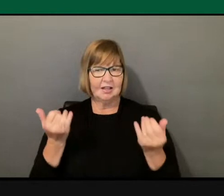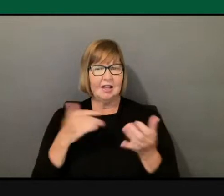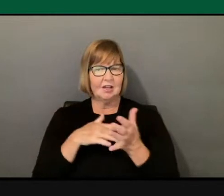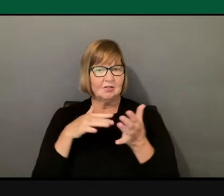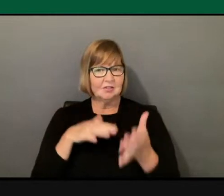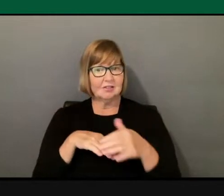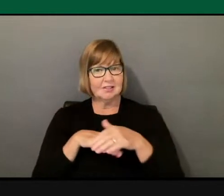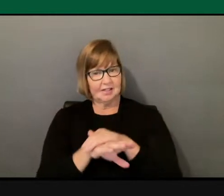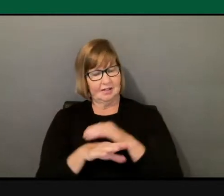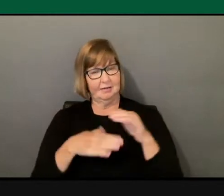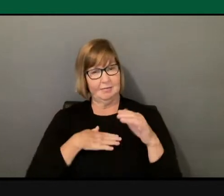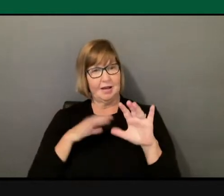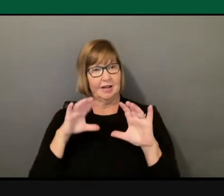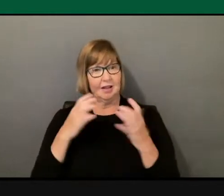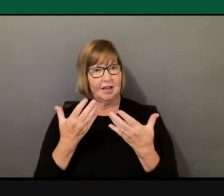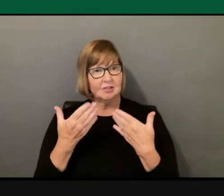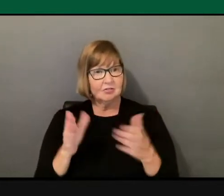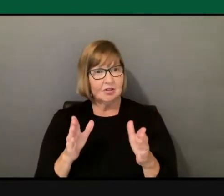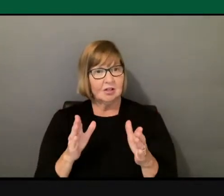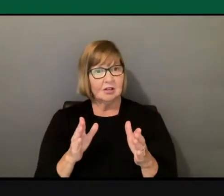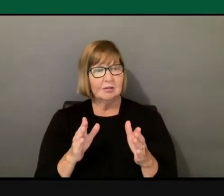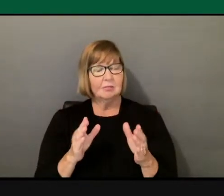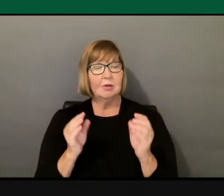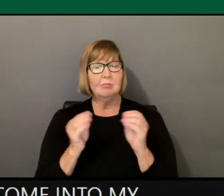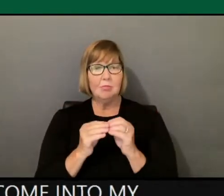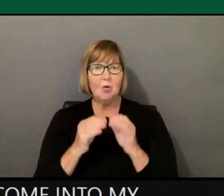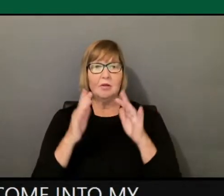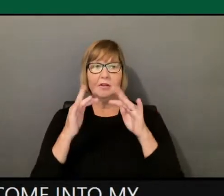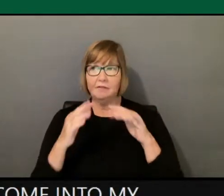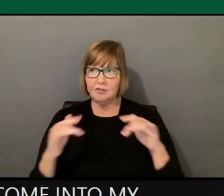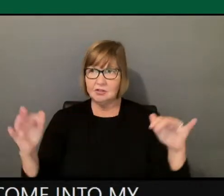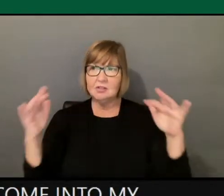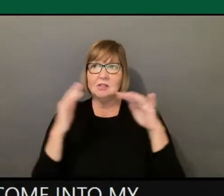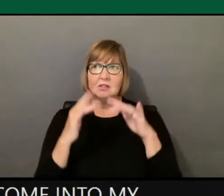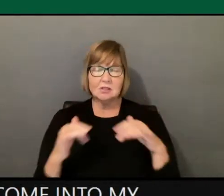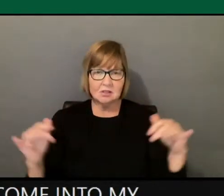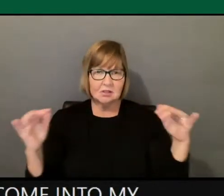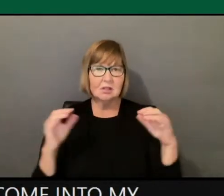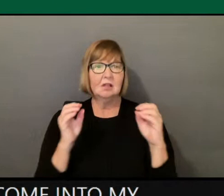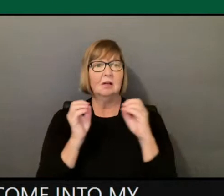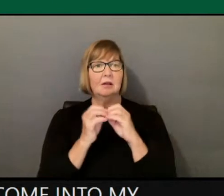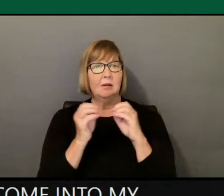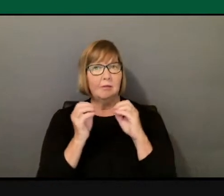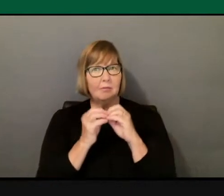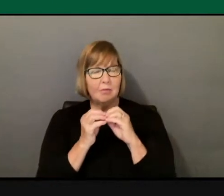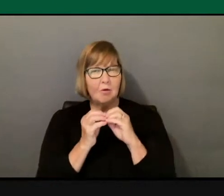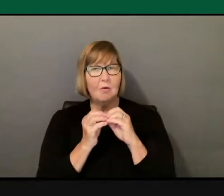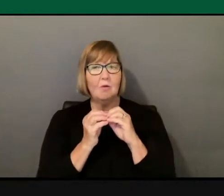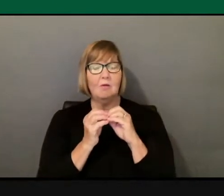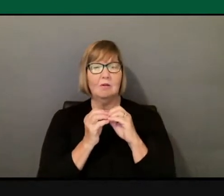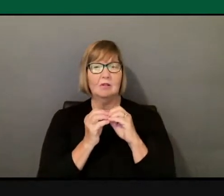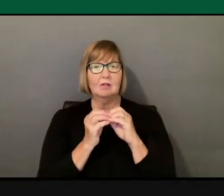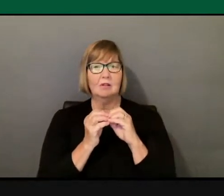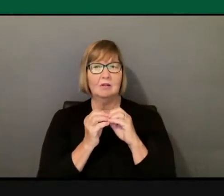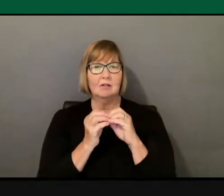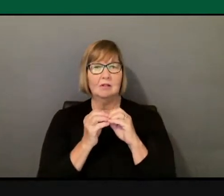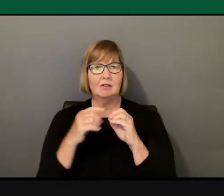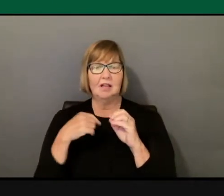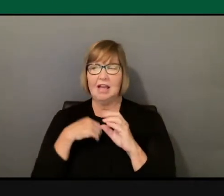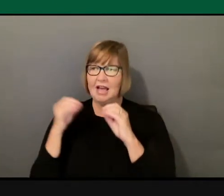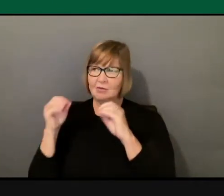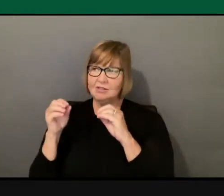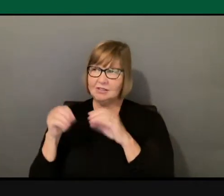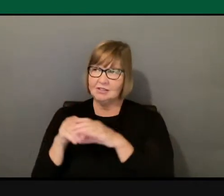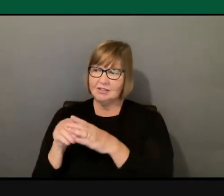classroom are much more diverse, right? And much more diverse because when I was teaching in a marginalized community,